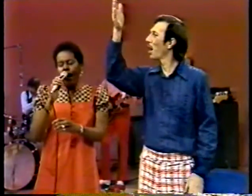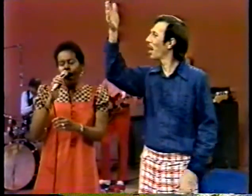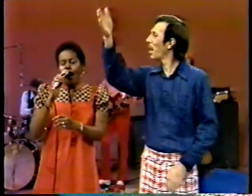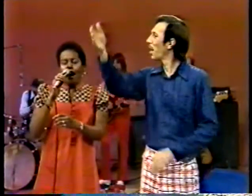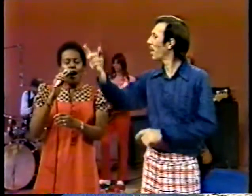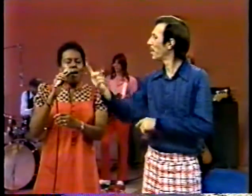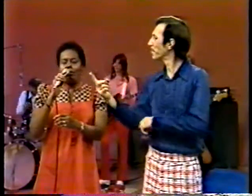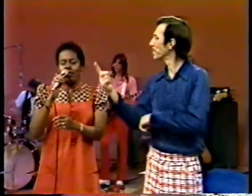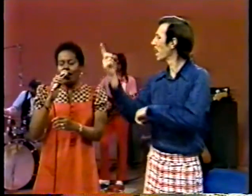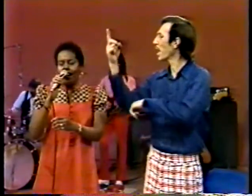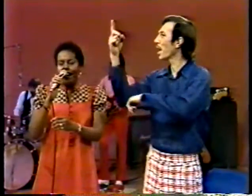Someday